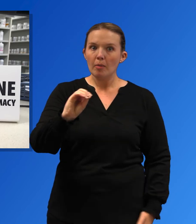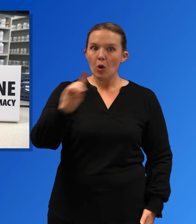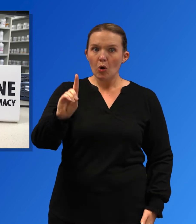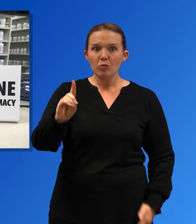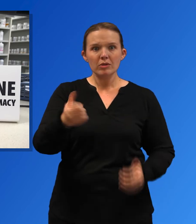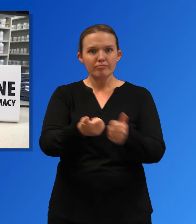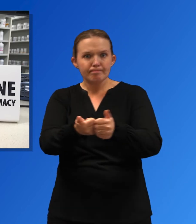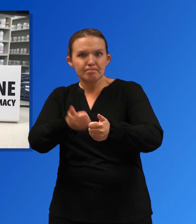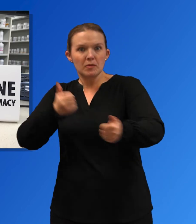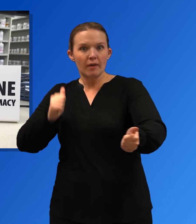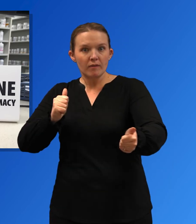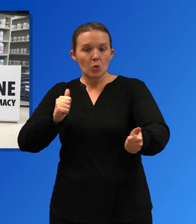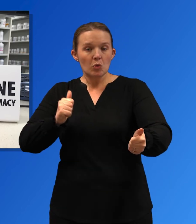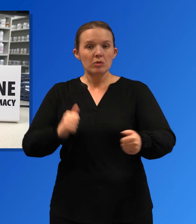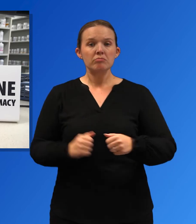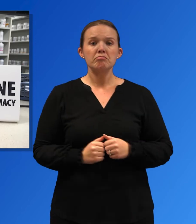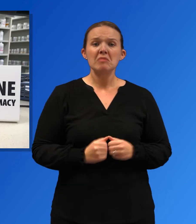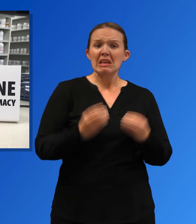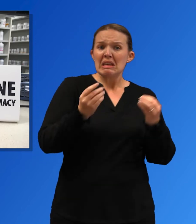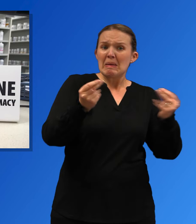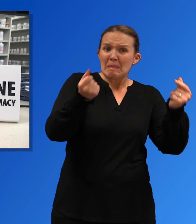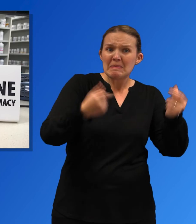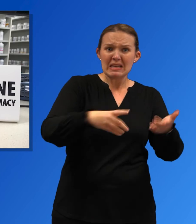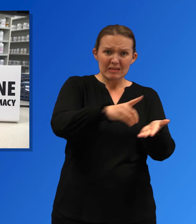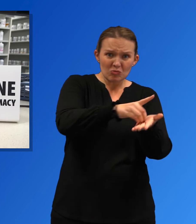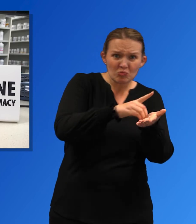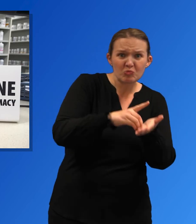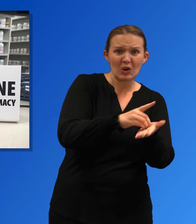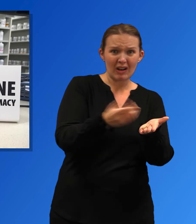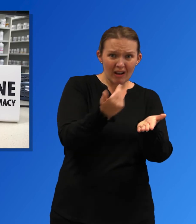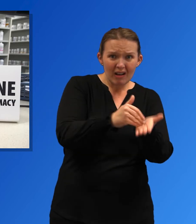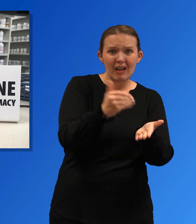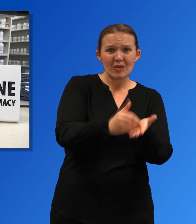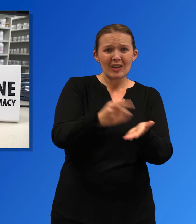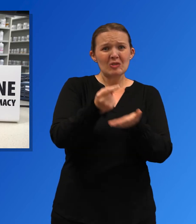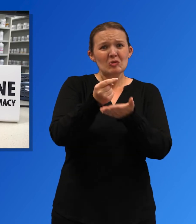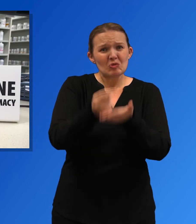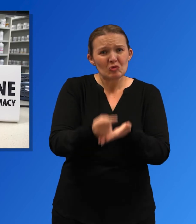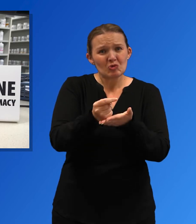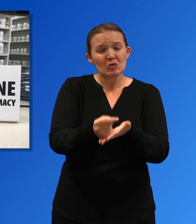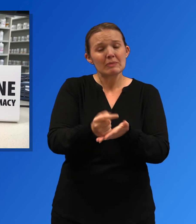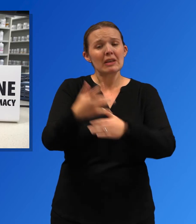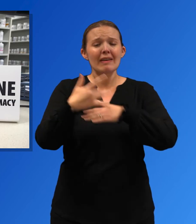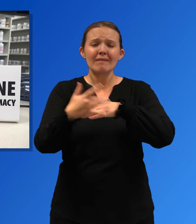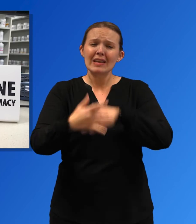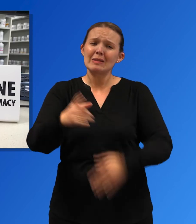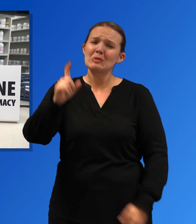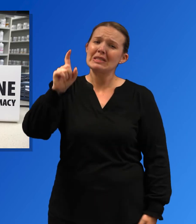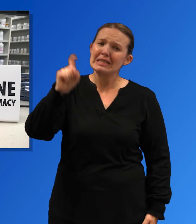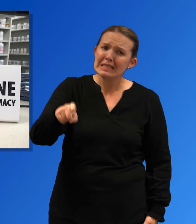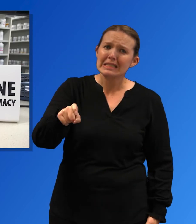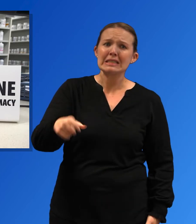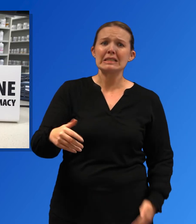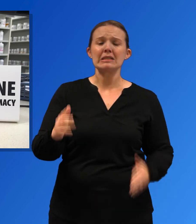overdose prevention efforts, and connections to same-day substance use disorder treatment.